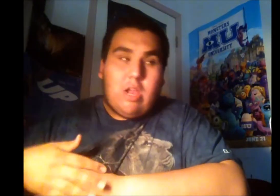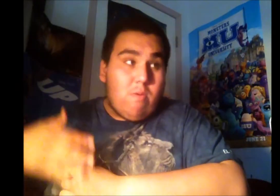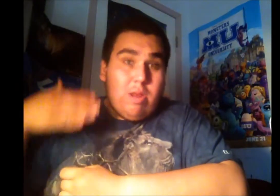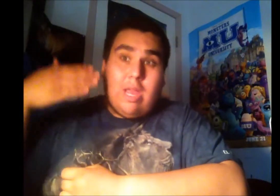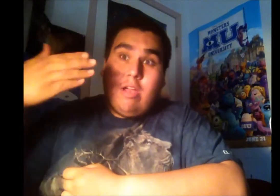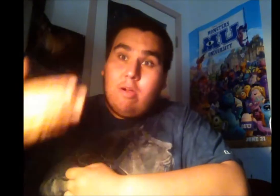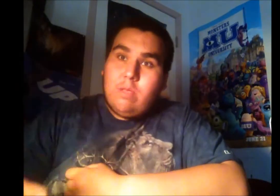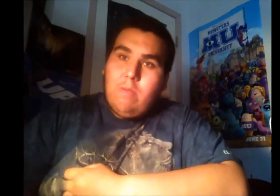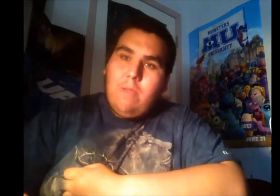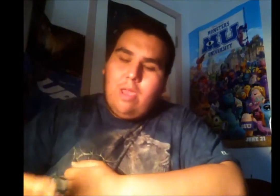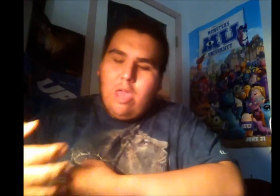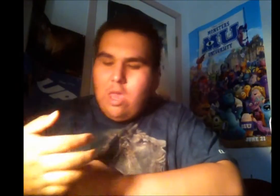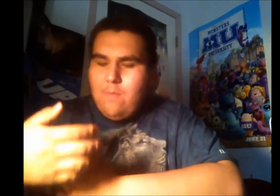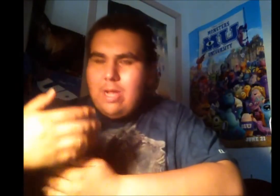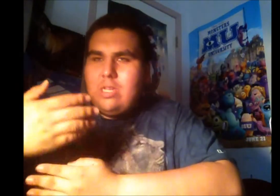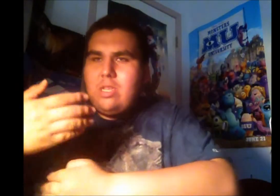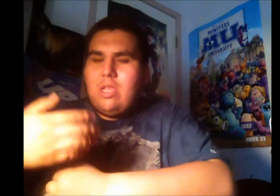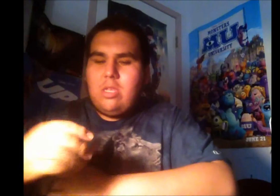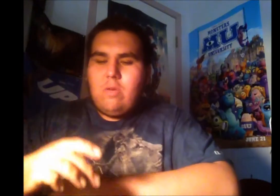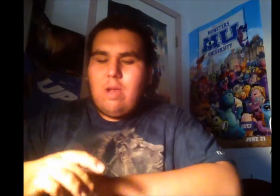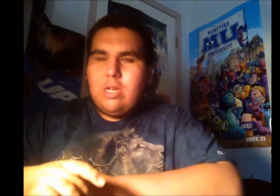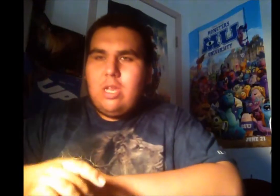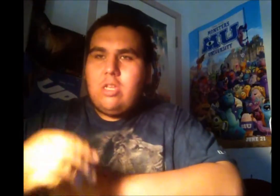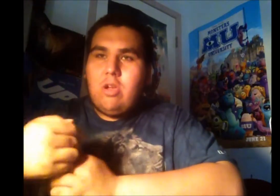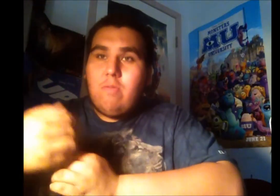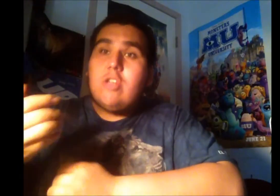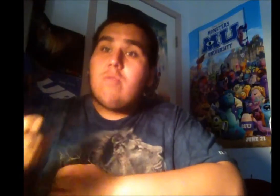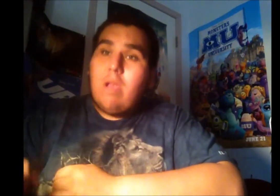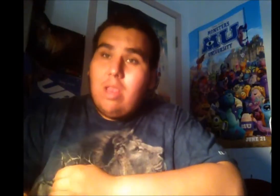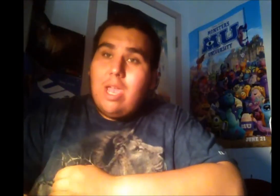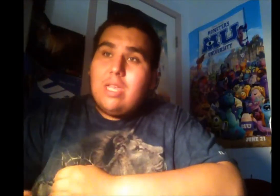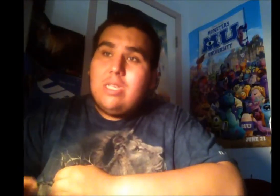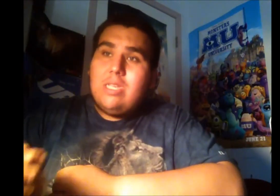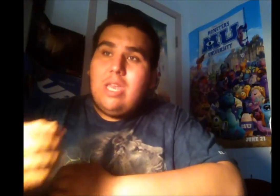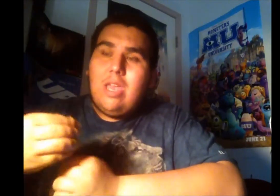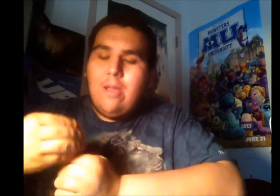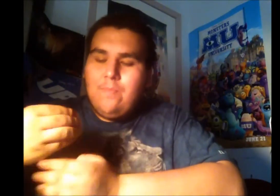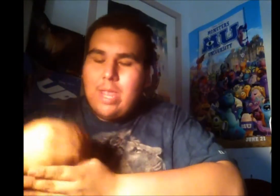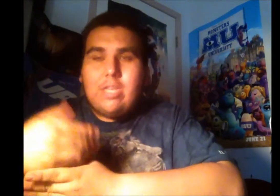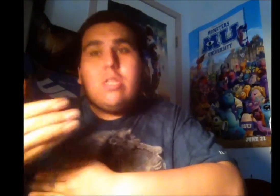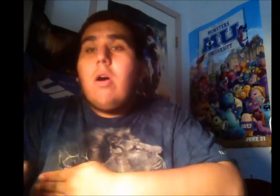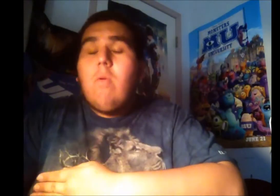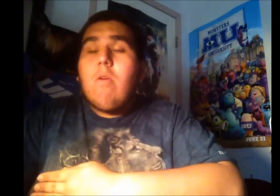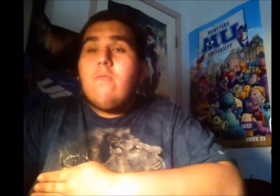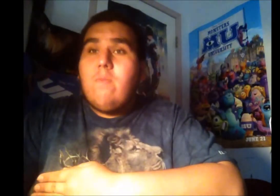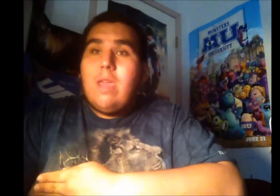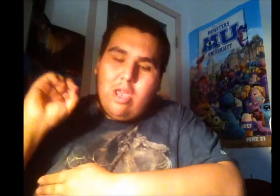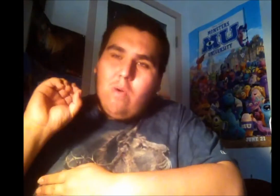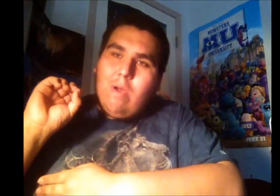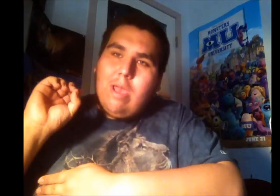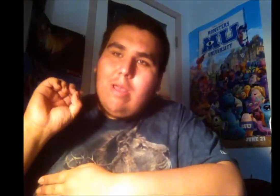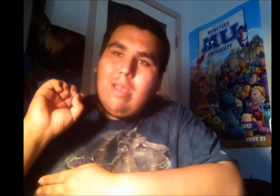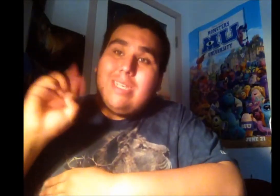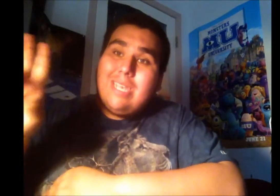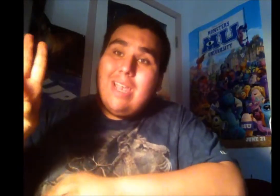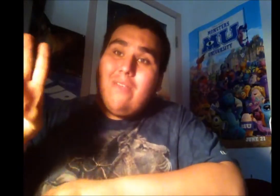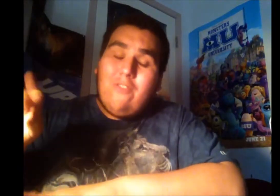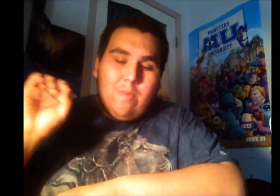everyone had hoped it would be. But I just thought the direction he took with Tron Legacy, it just all worked for me. While his second film,